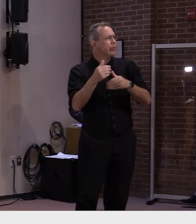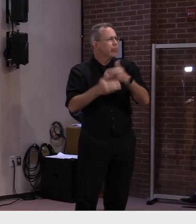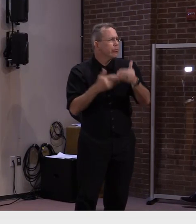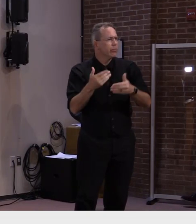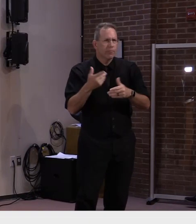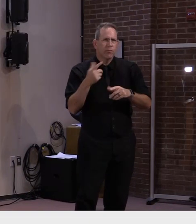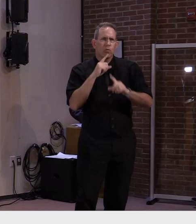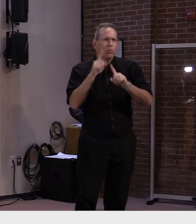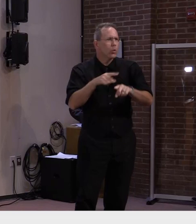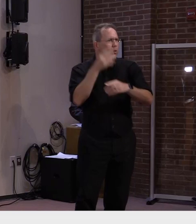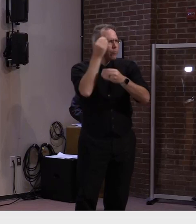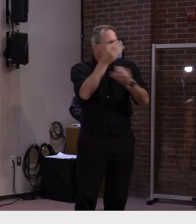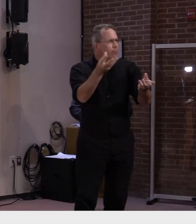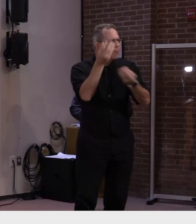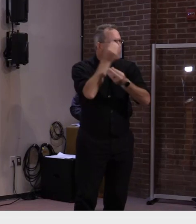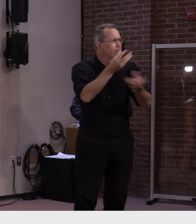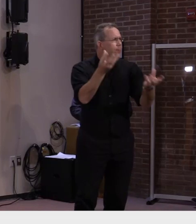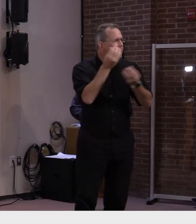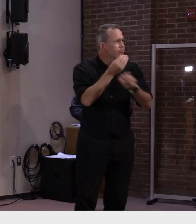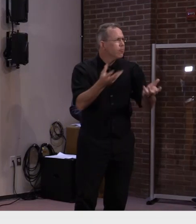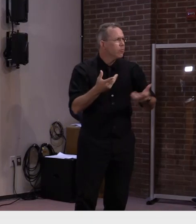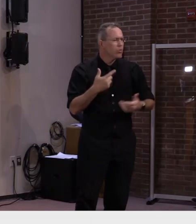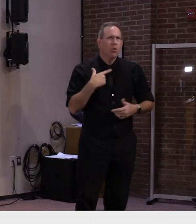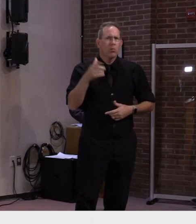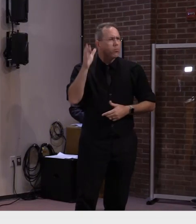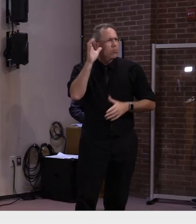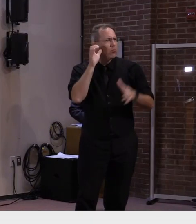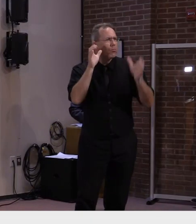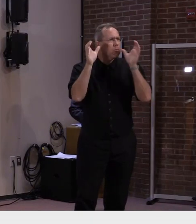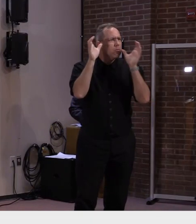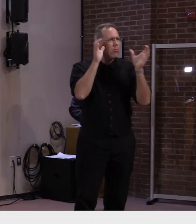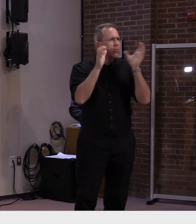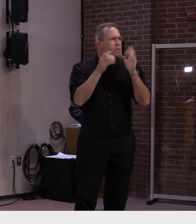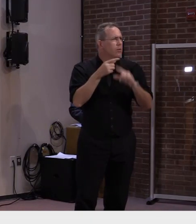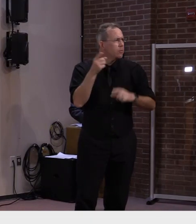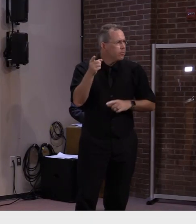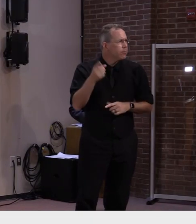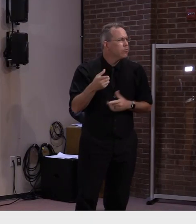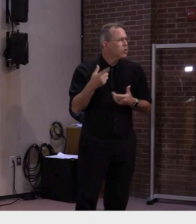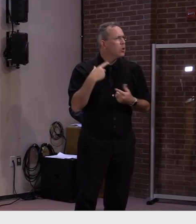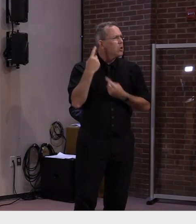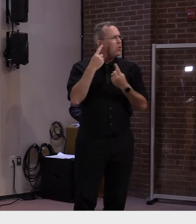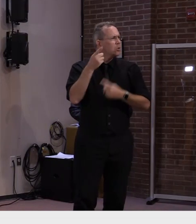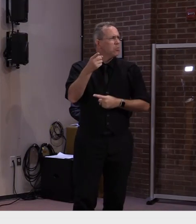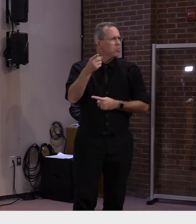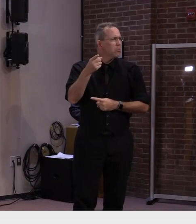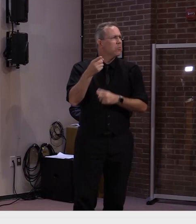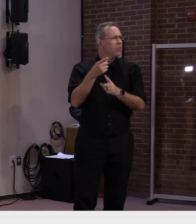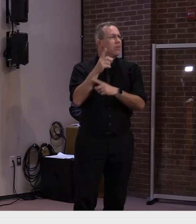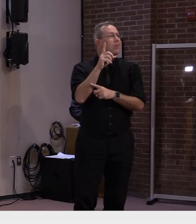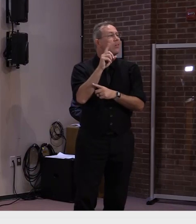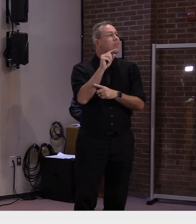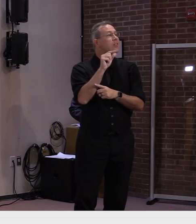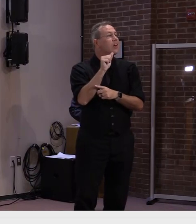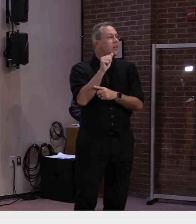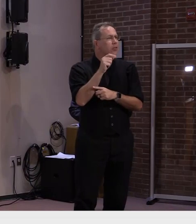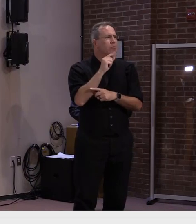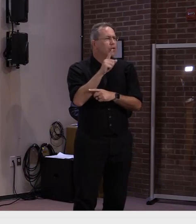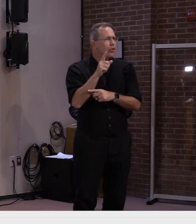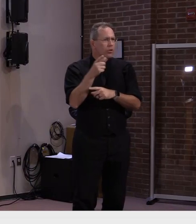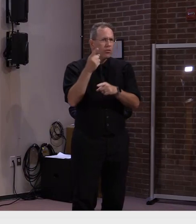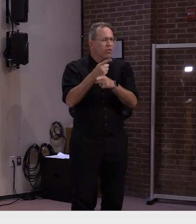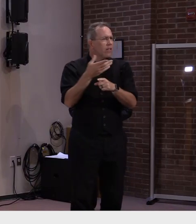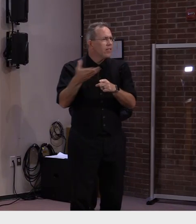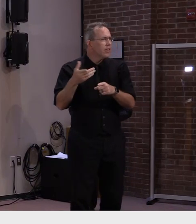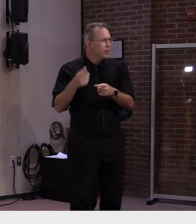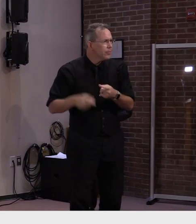And we'll continue to look at the data and making sure that we're doing all we can. Does it surprise